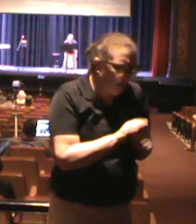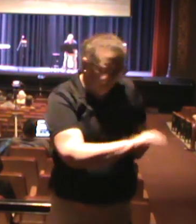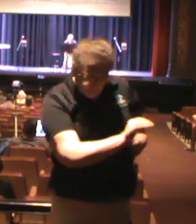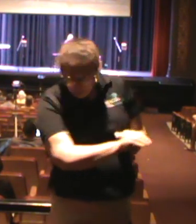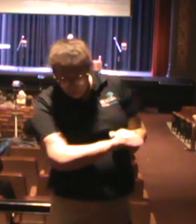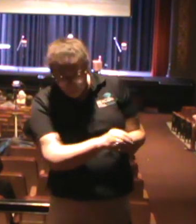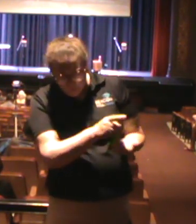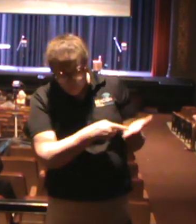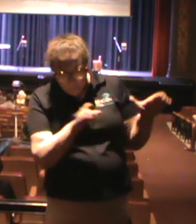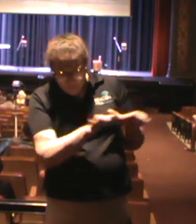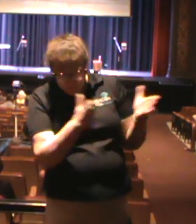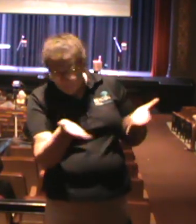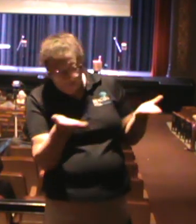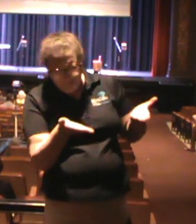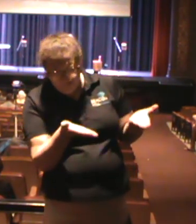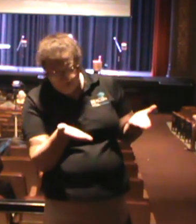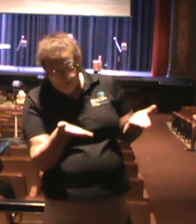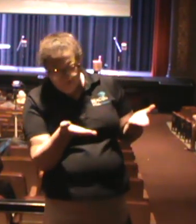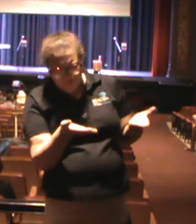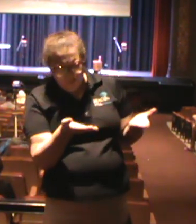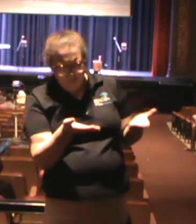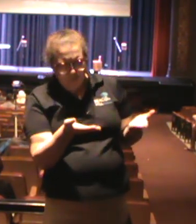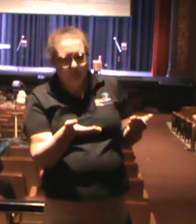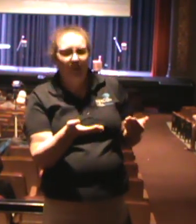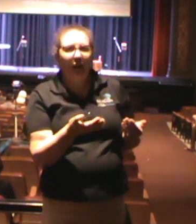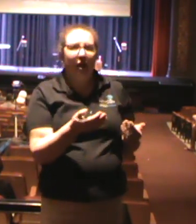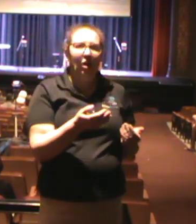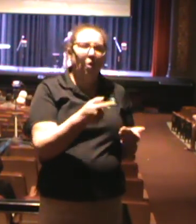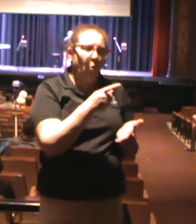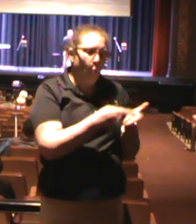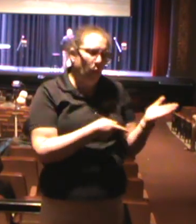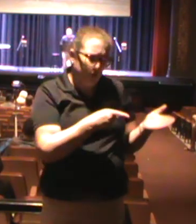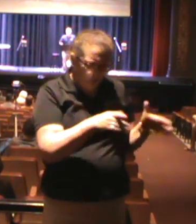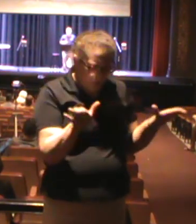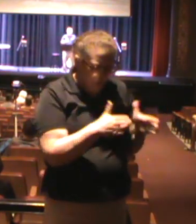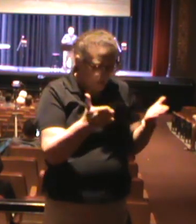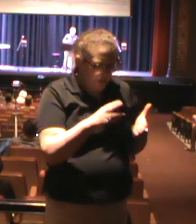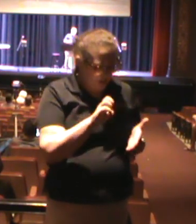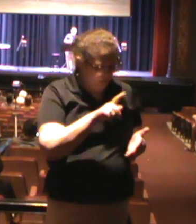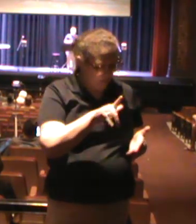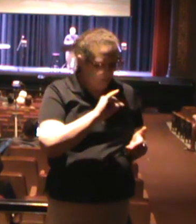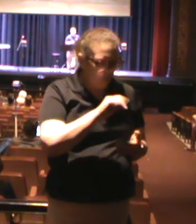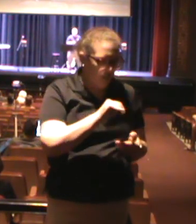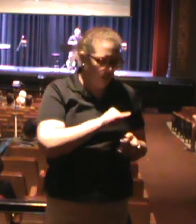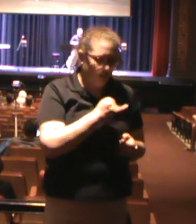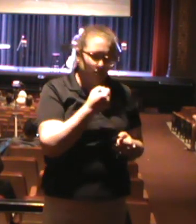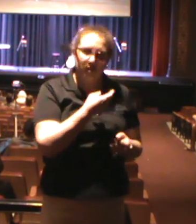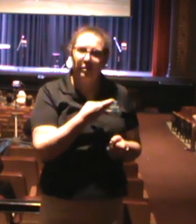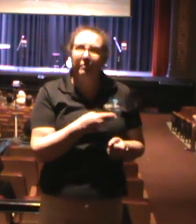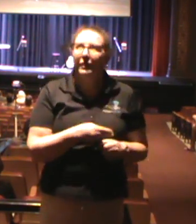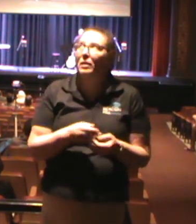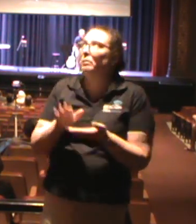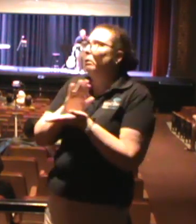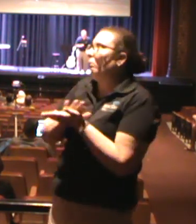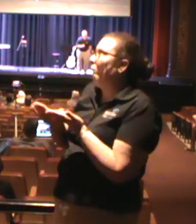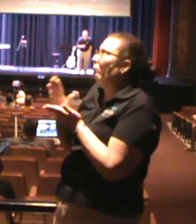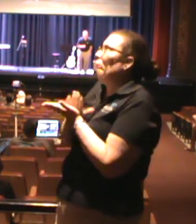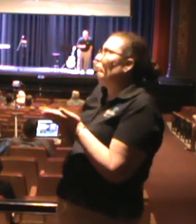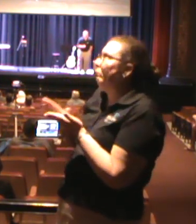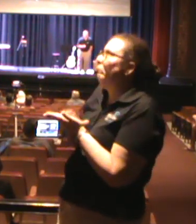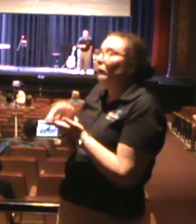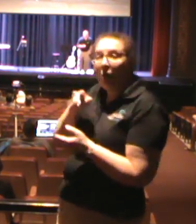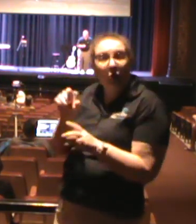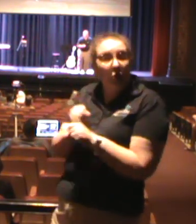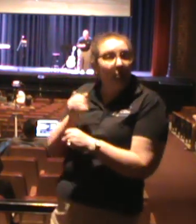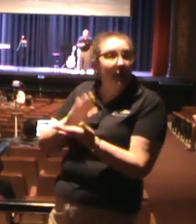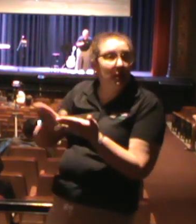are you doing here? What are you doing here, Elijah? And Elijah goes into excuse mode. You ever made excuses to